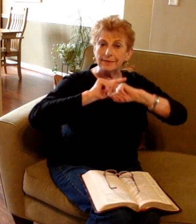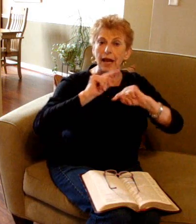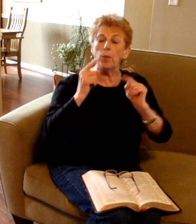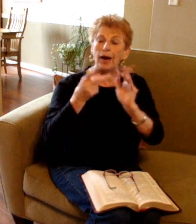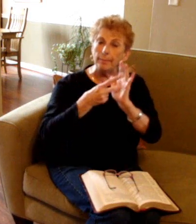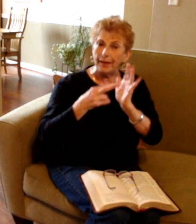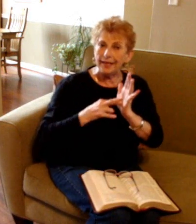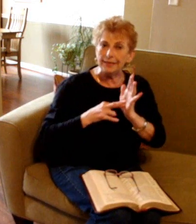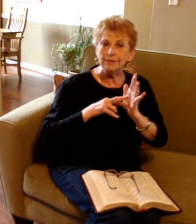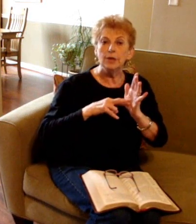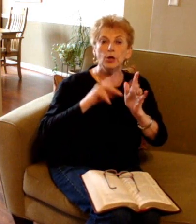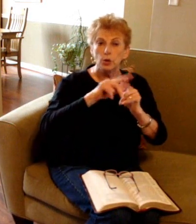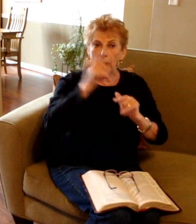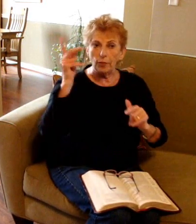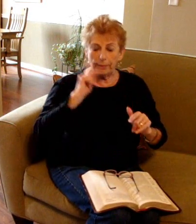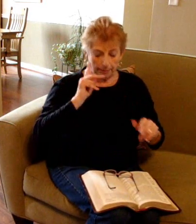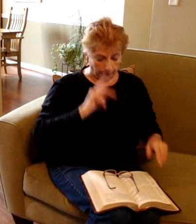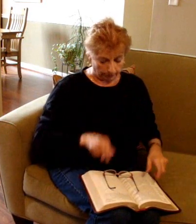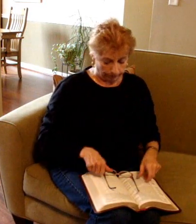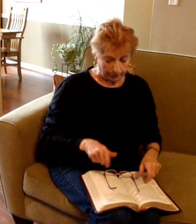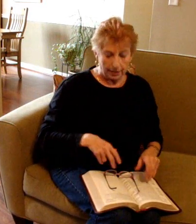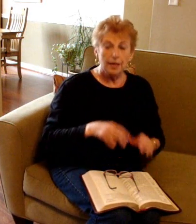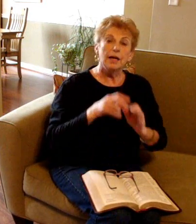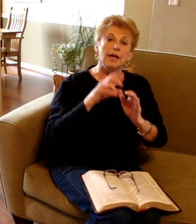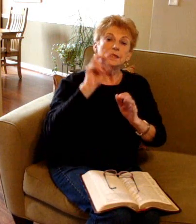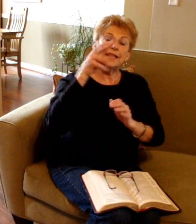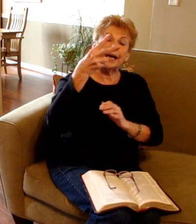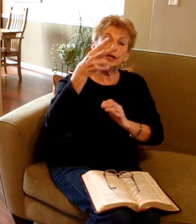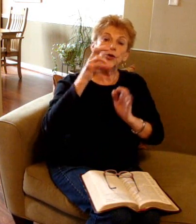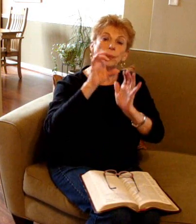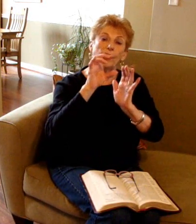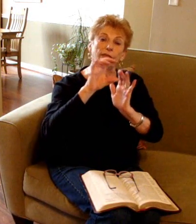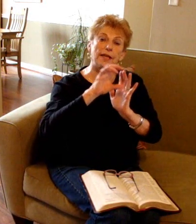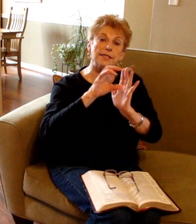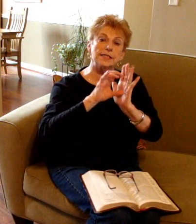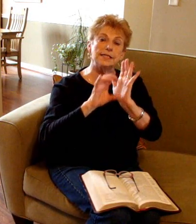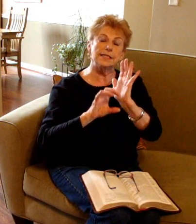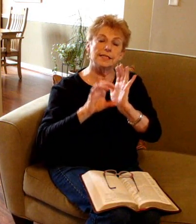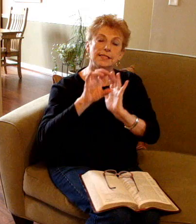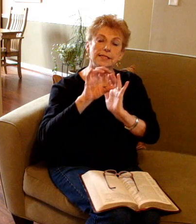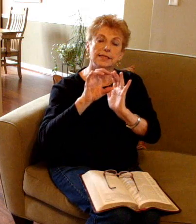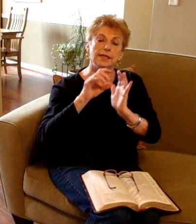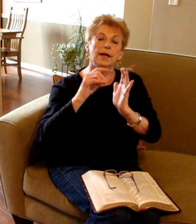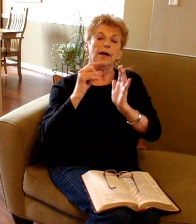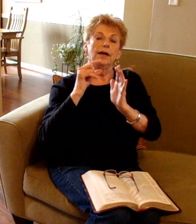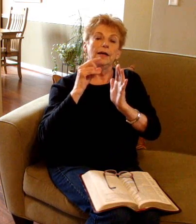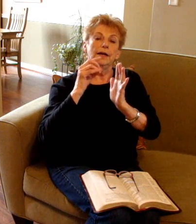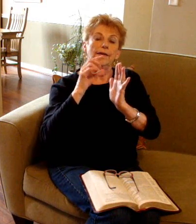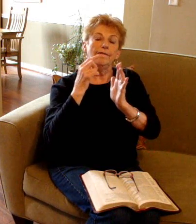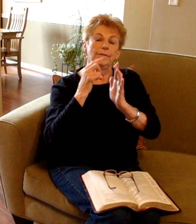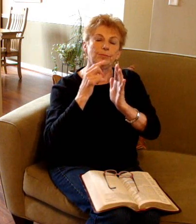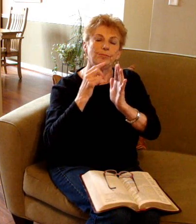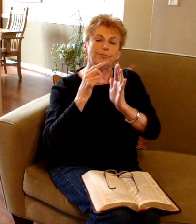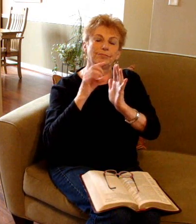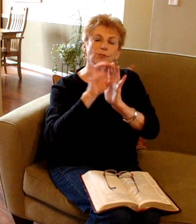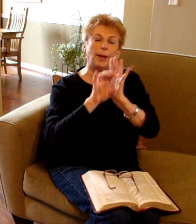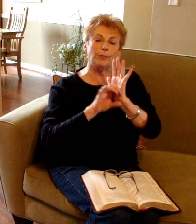and what it means to other people. 2 Corinthians chapter